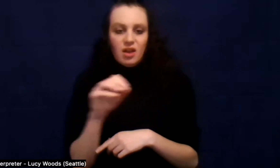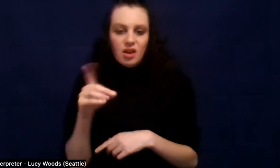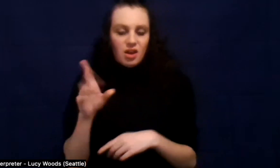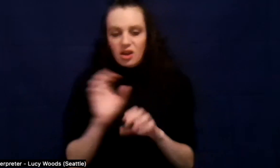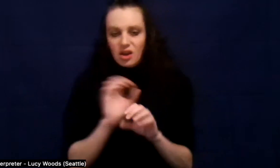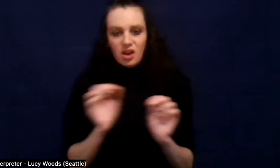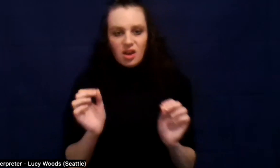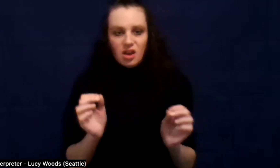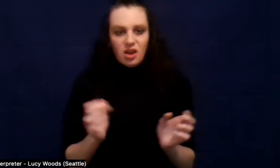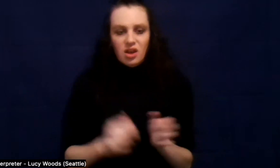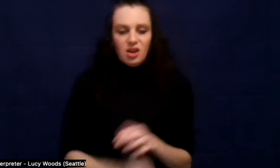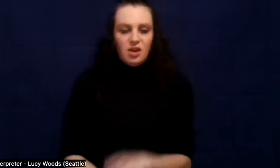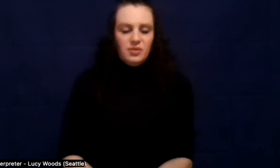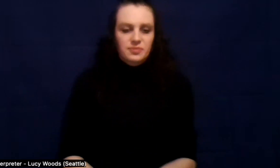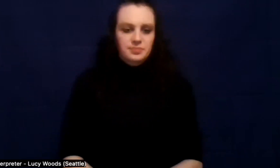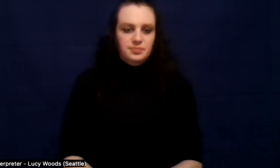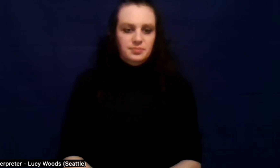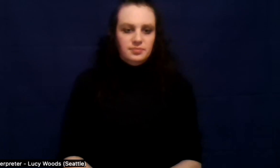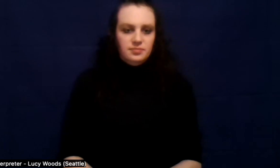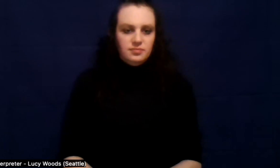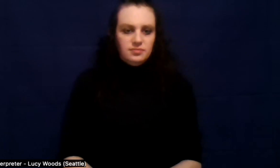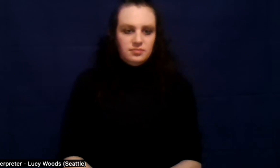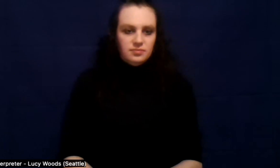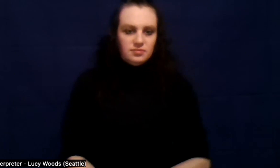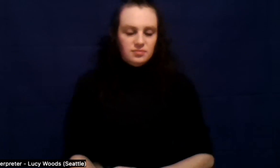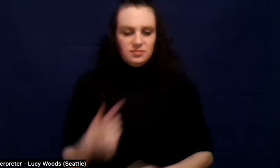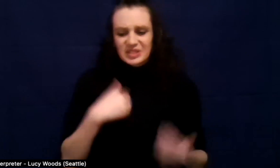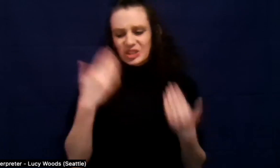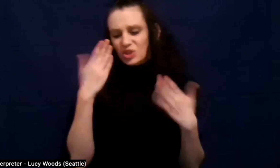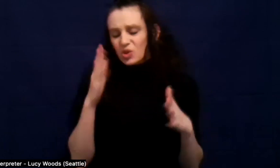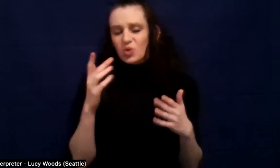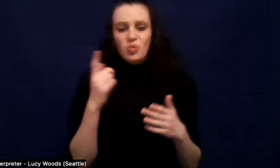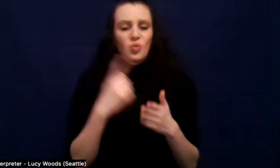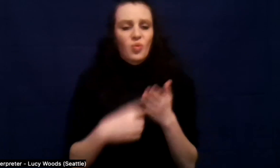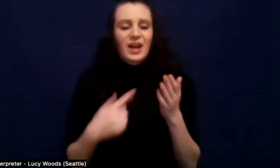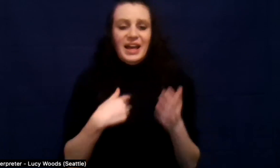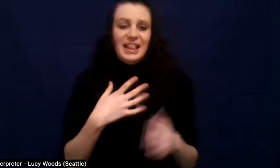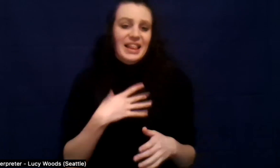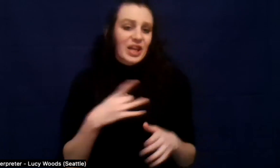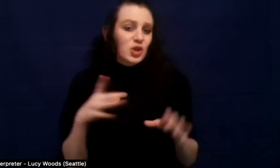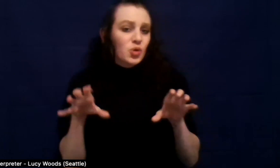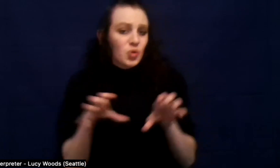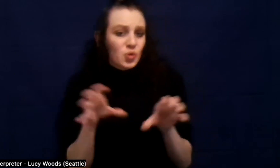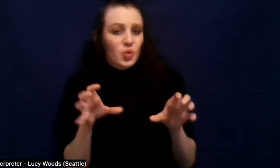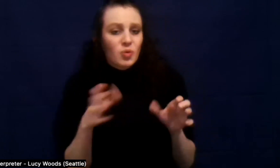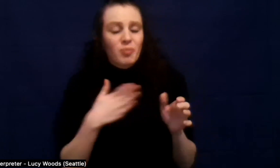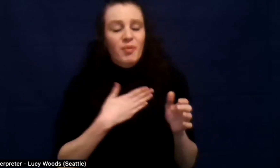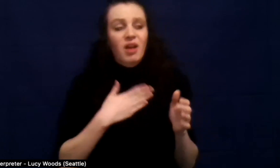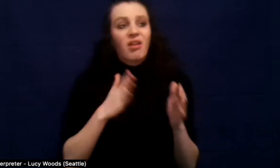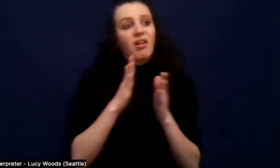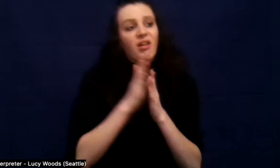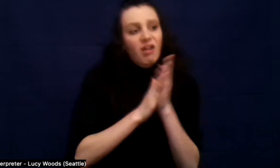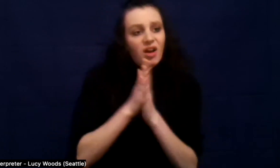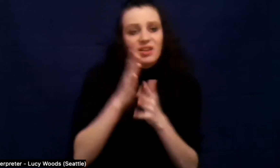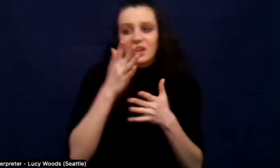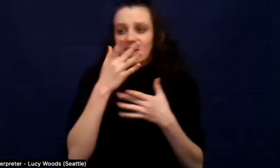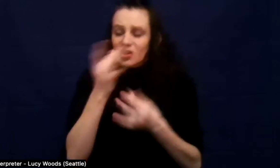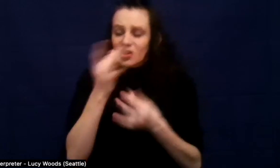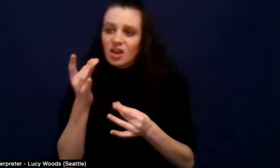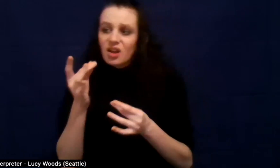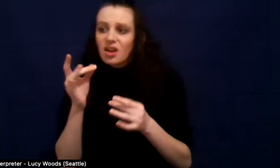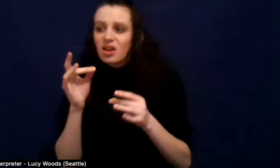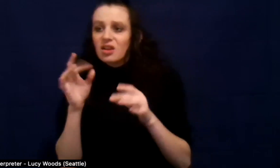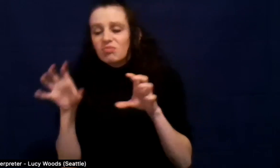up, like I lost, like I, I didn't know what I loved to, I didn't have any hobbies or interests or anything like that. Um,